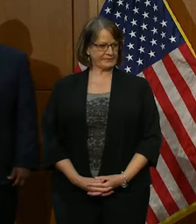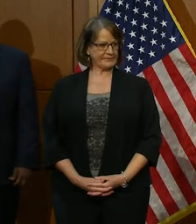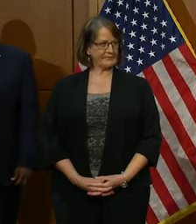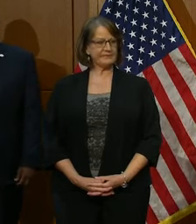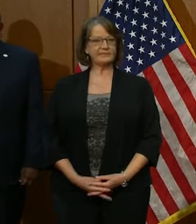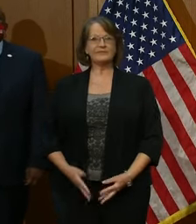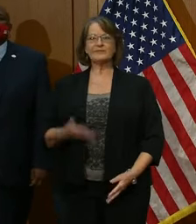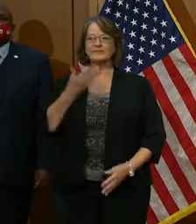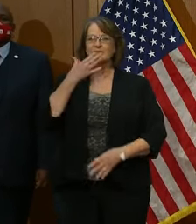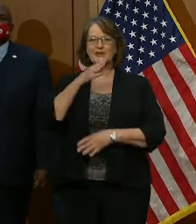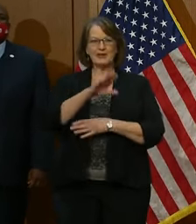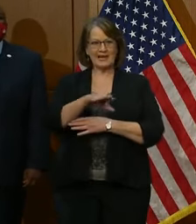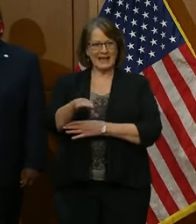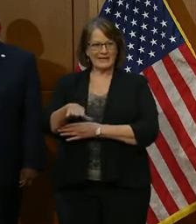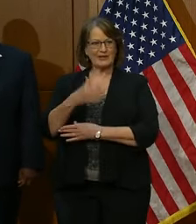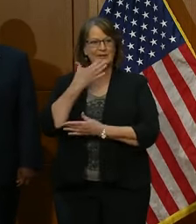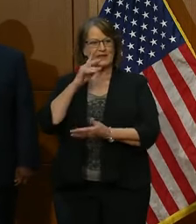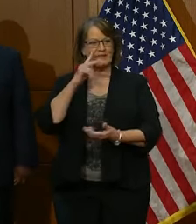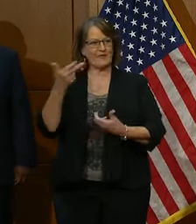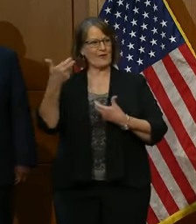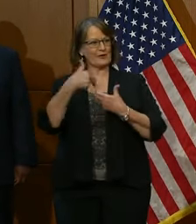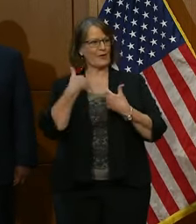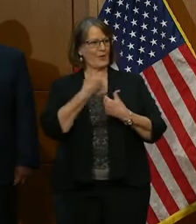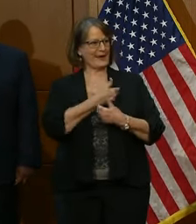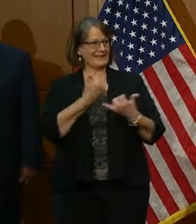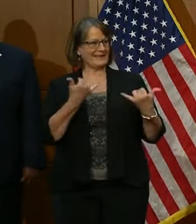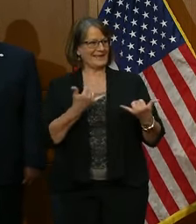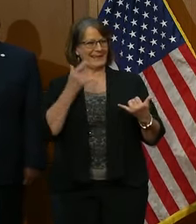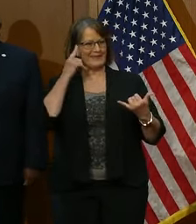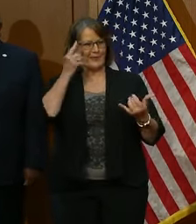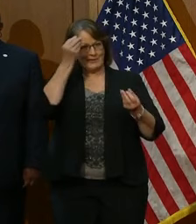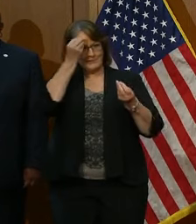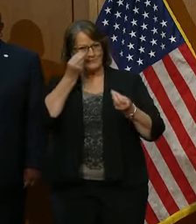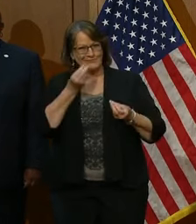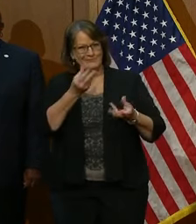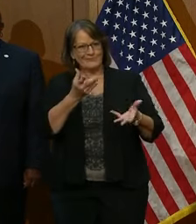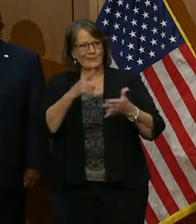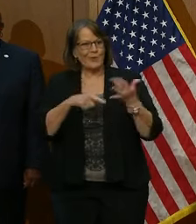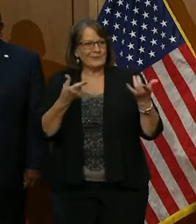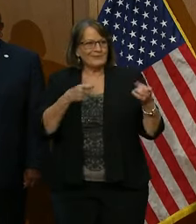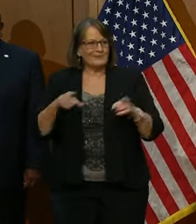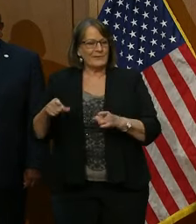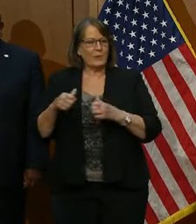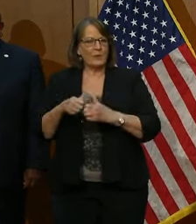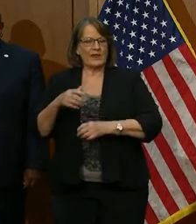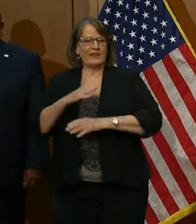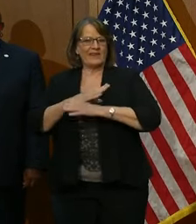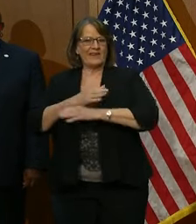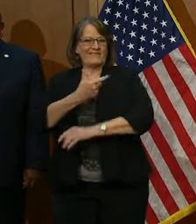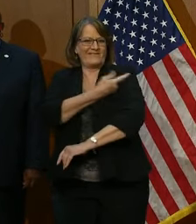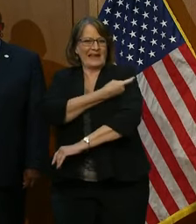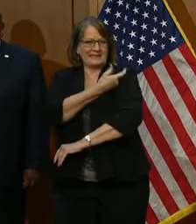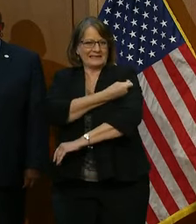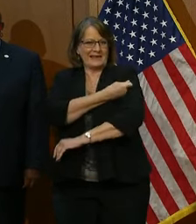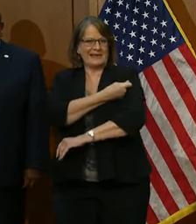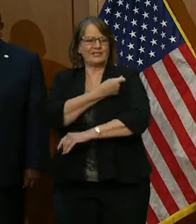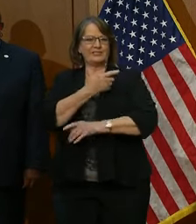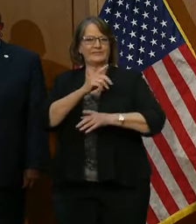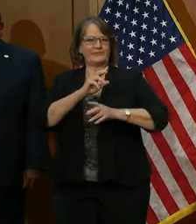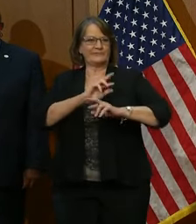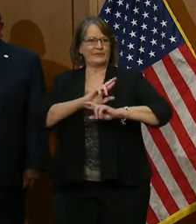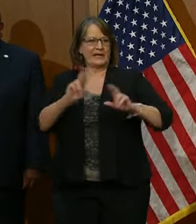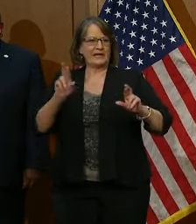Well, good afternoon and thank you for joining us today for an update on our vaccination rollout, guidance for